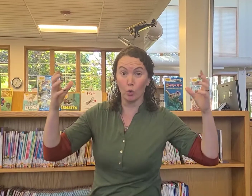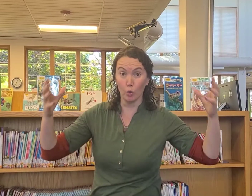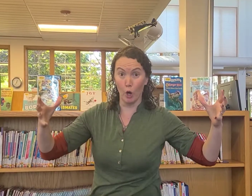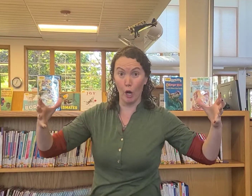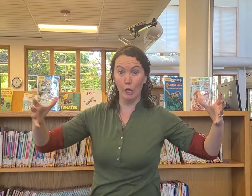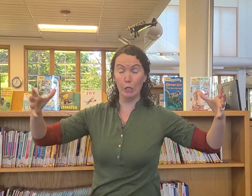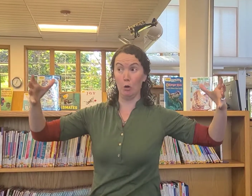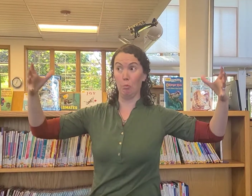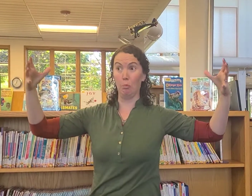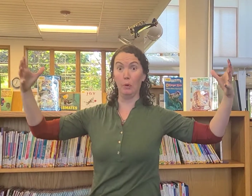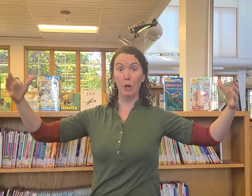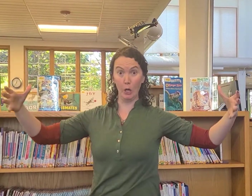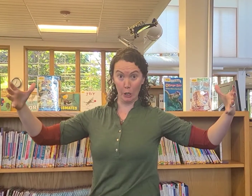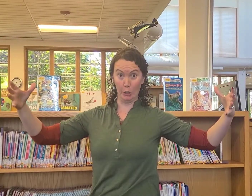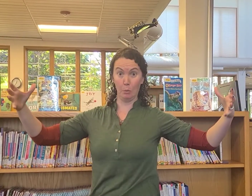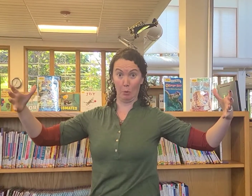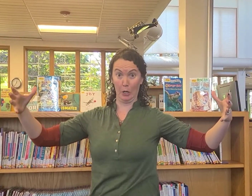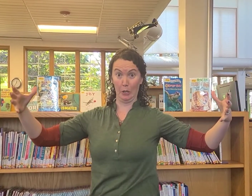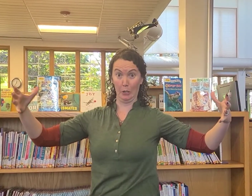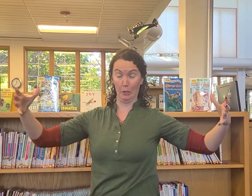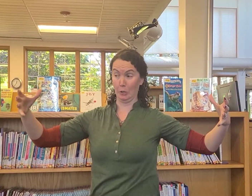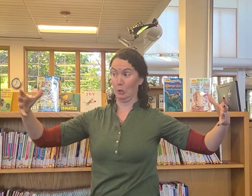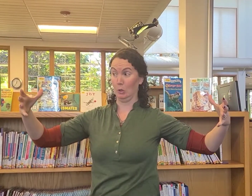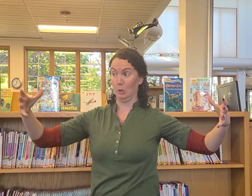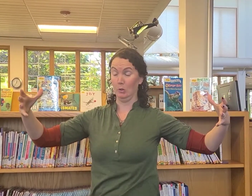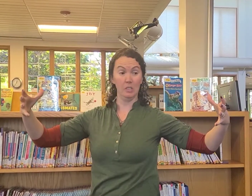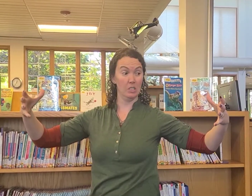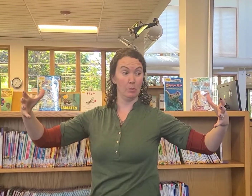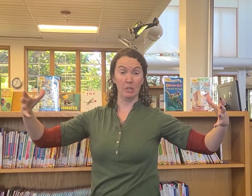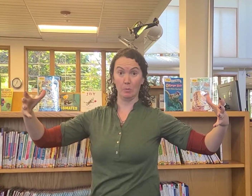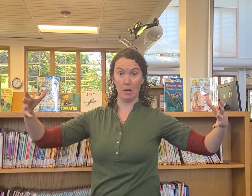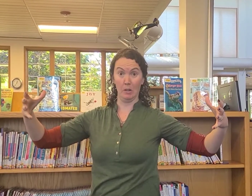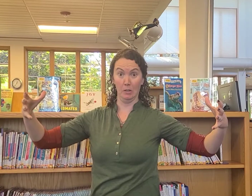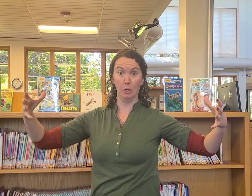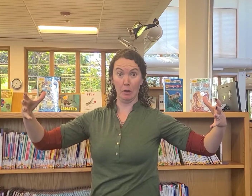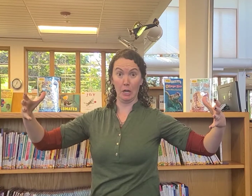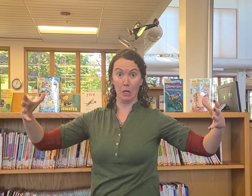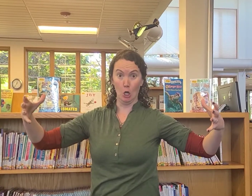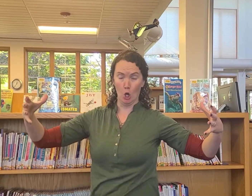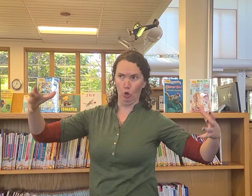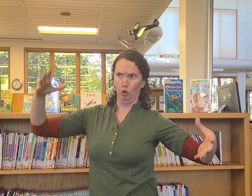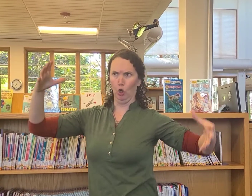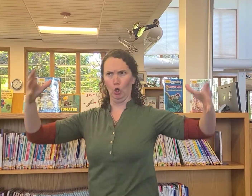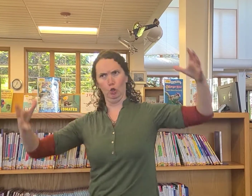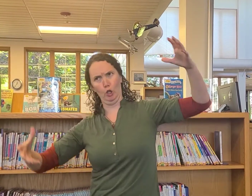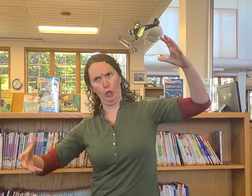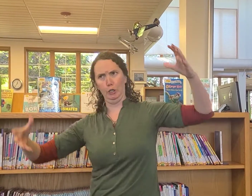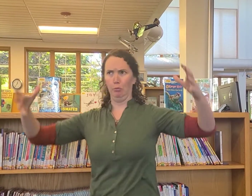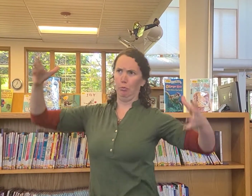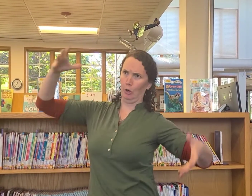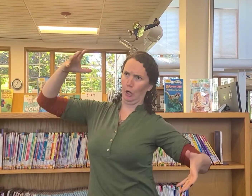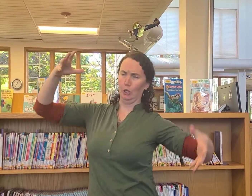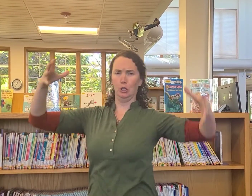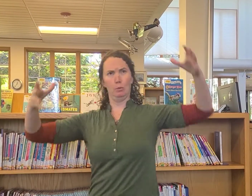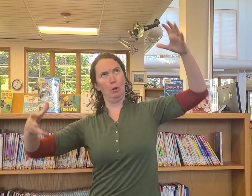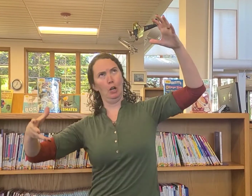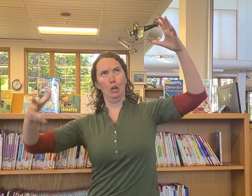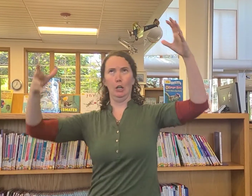great big spiders. This is a big spider. Ready? The great big spider